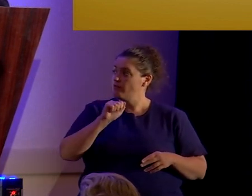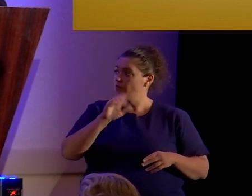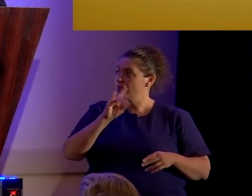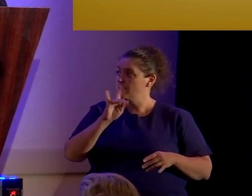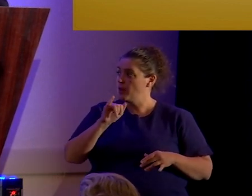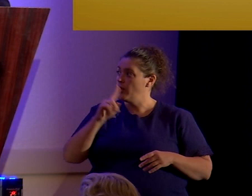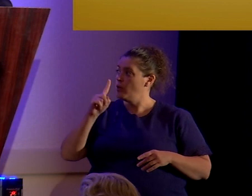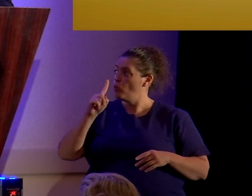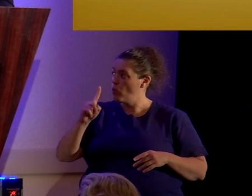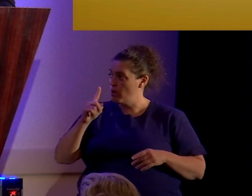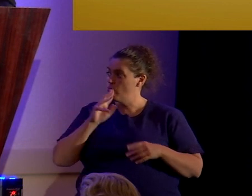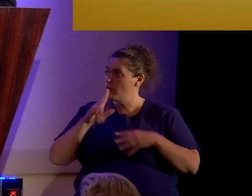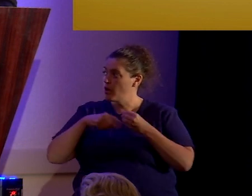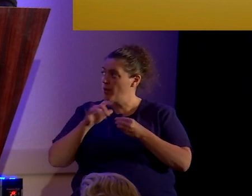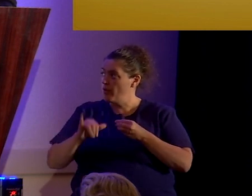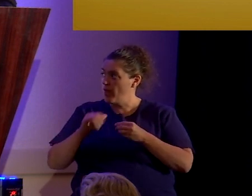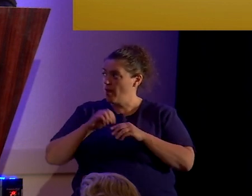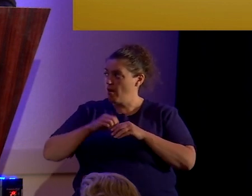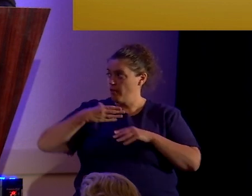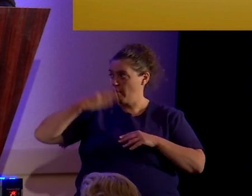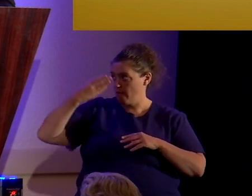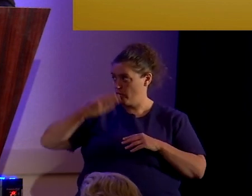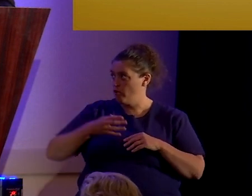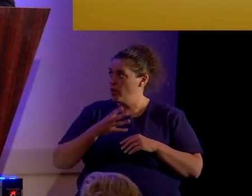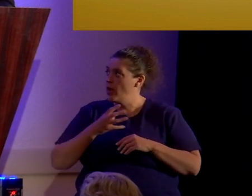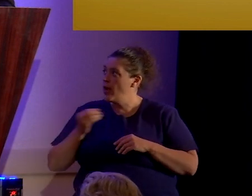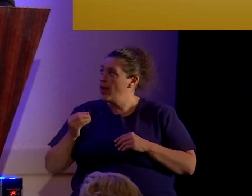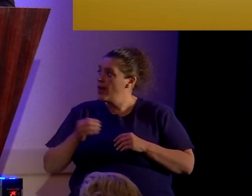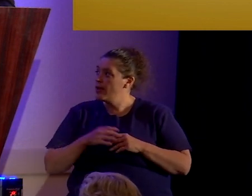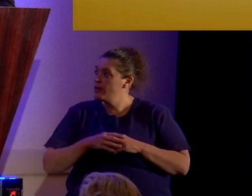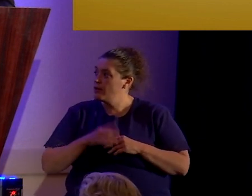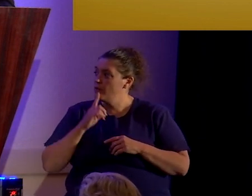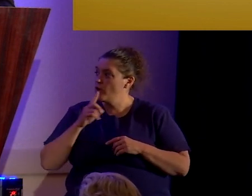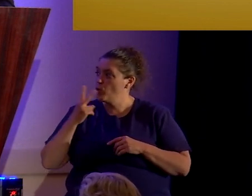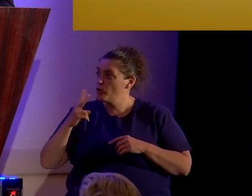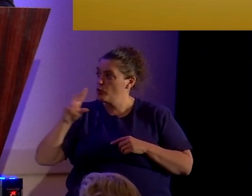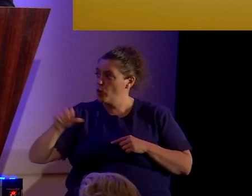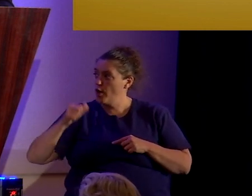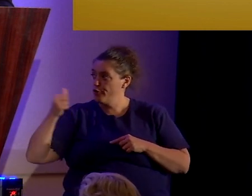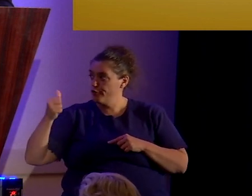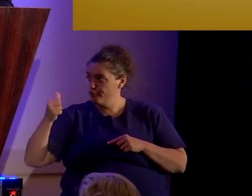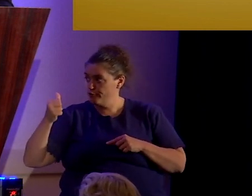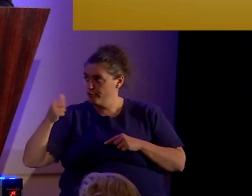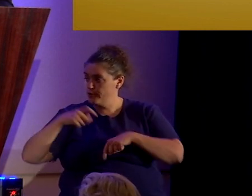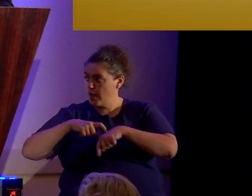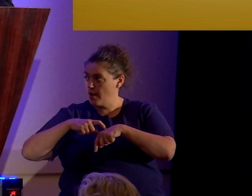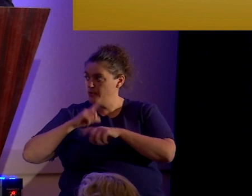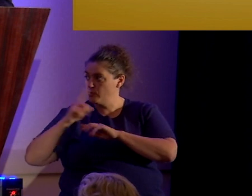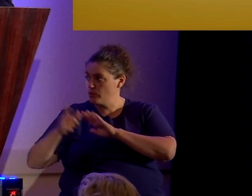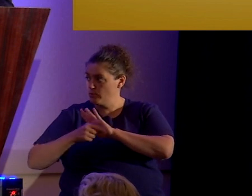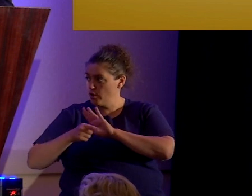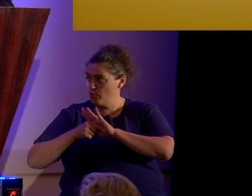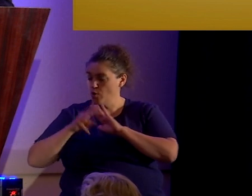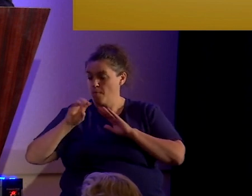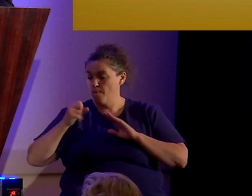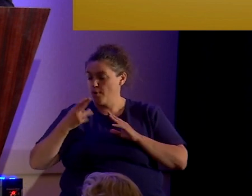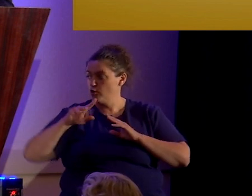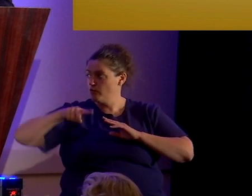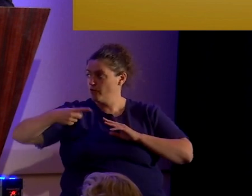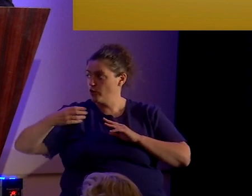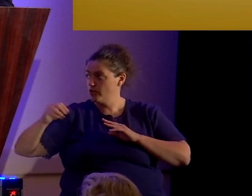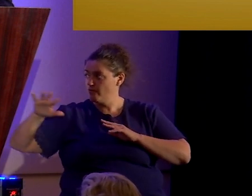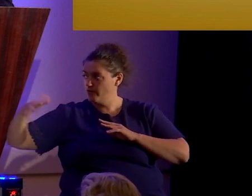that in a moment, uh, on the cover. And, uh, there were also two other installments. The first was, let's see, March 1st and